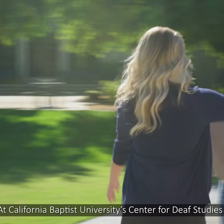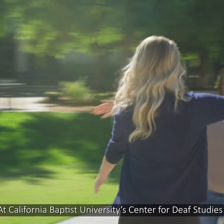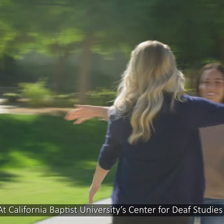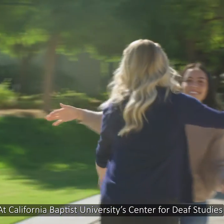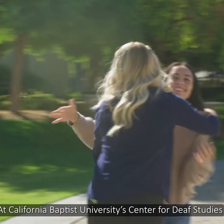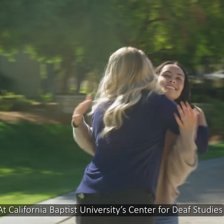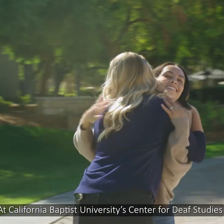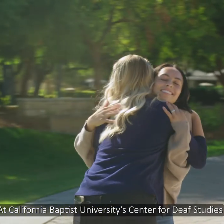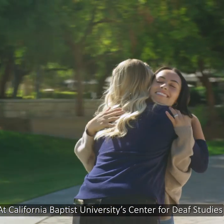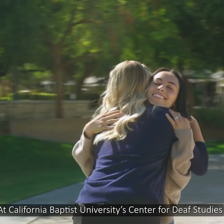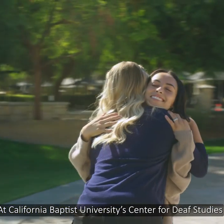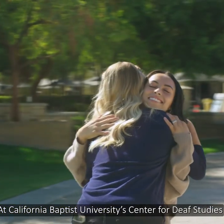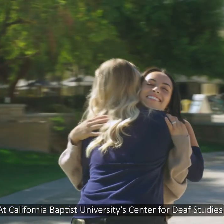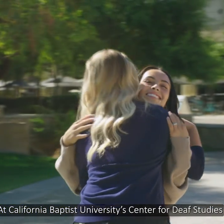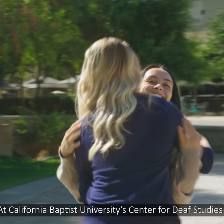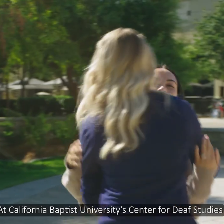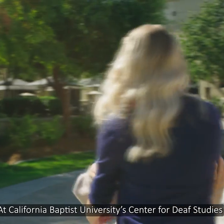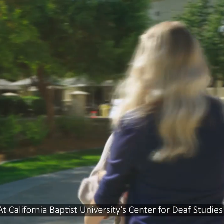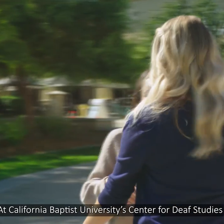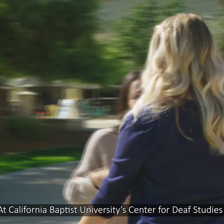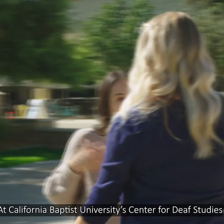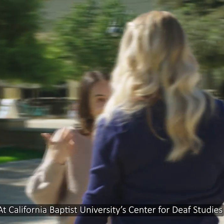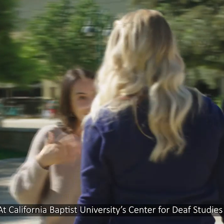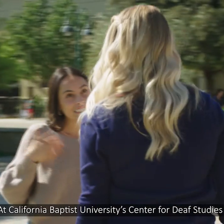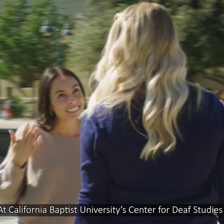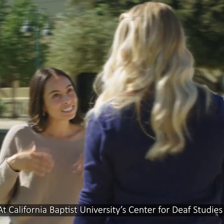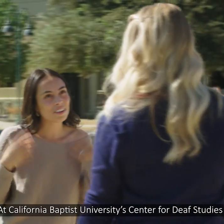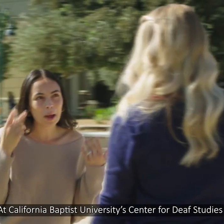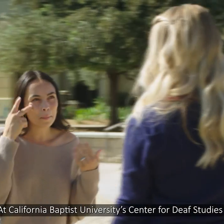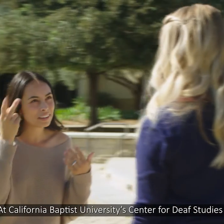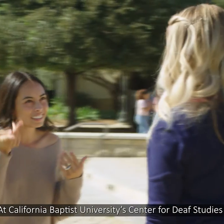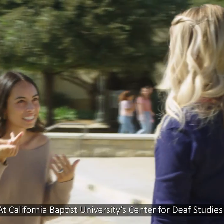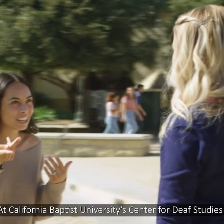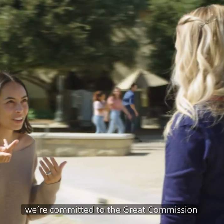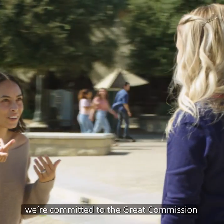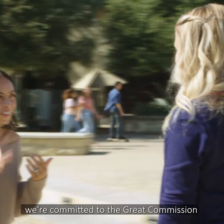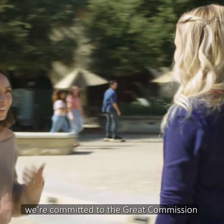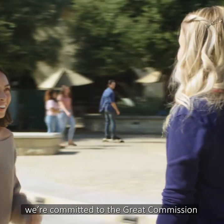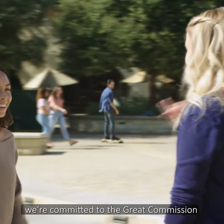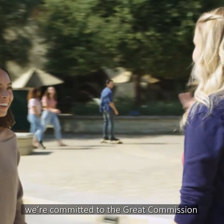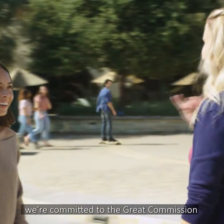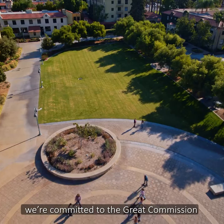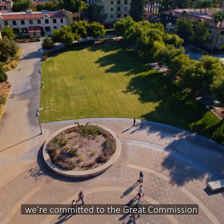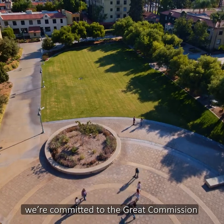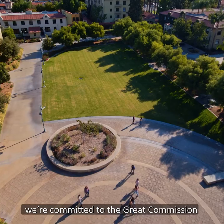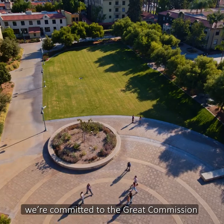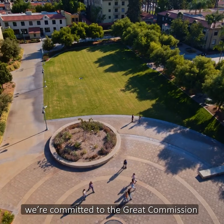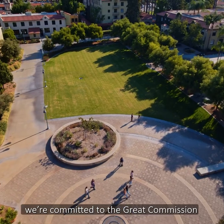At California Baptist University's Center for Deaf Studies, we're committed to the Great Commission,